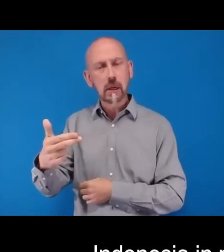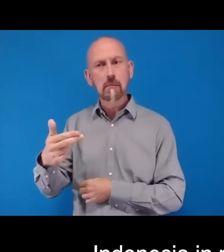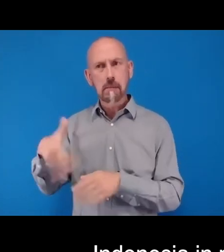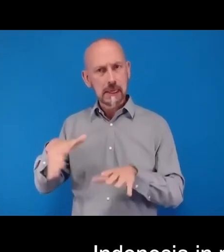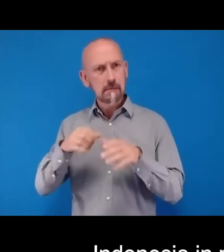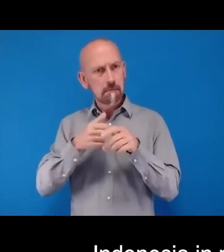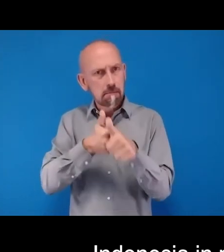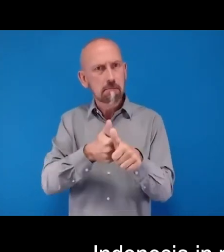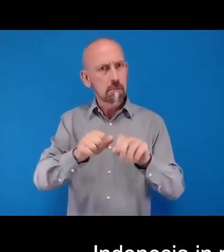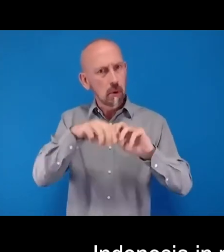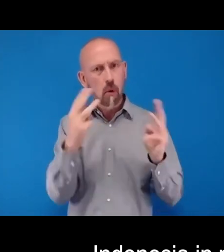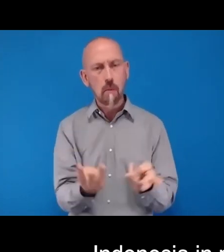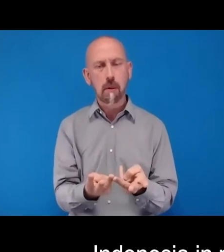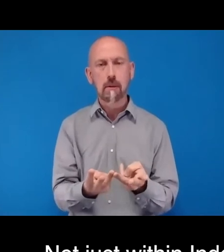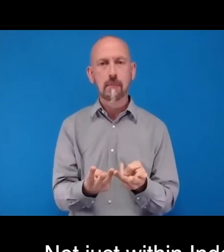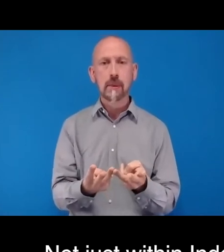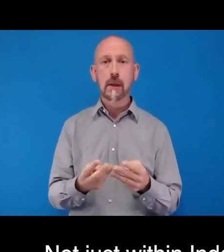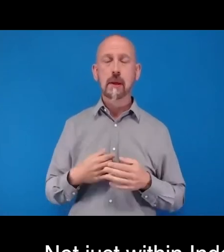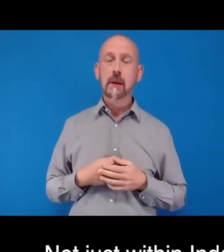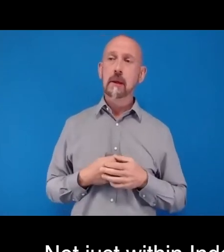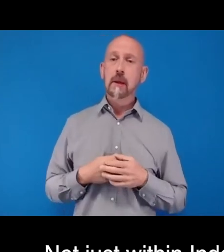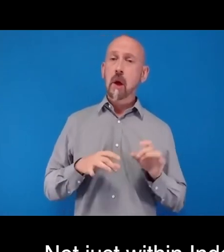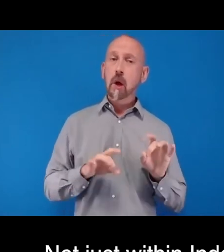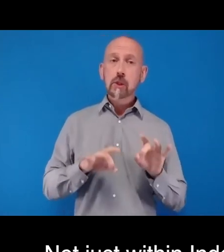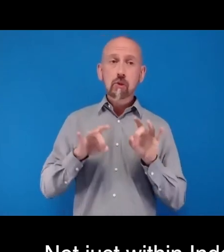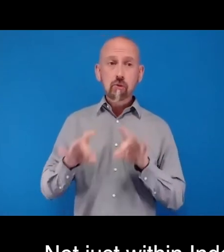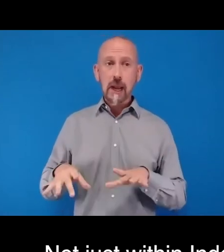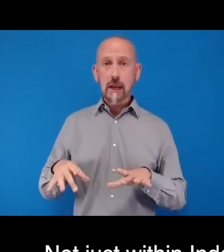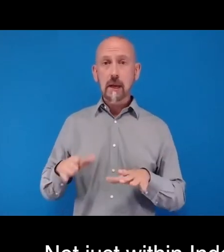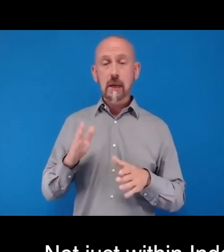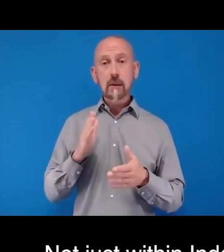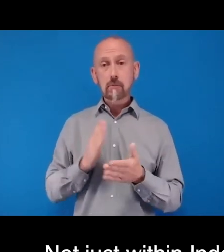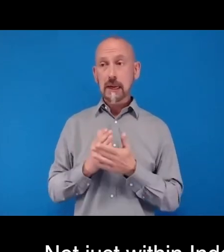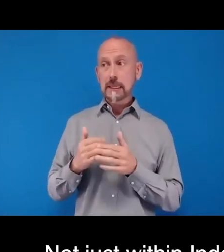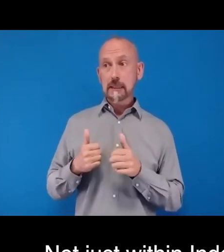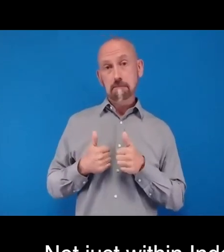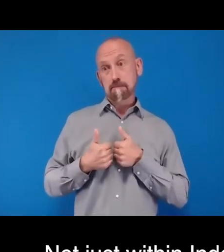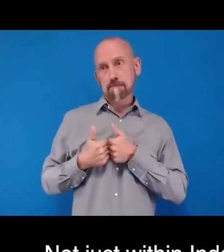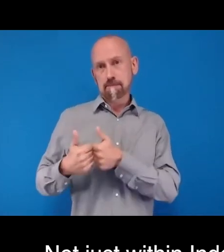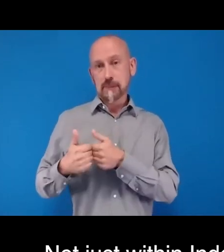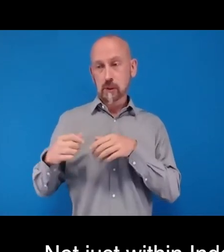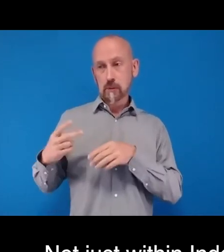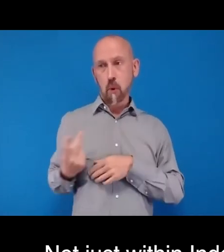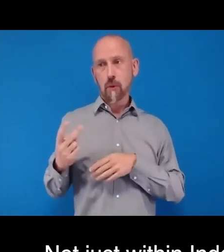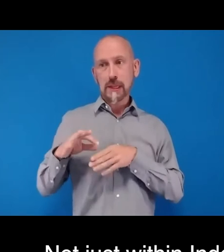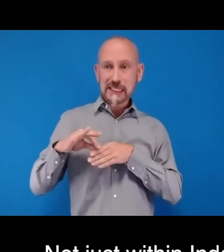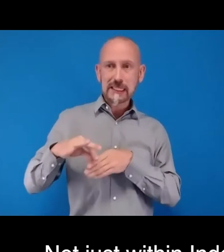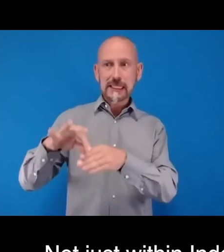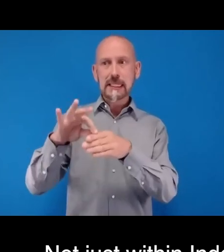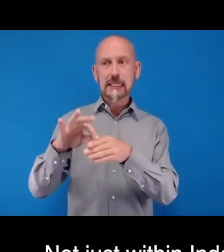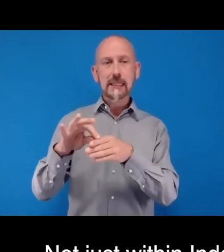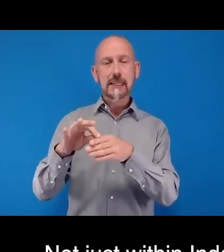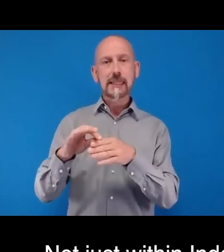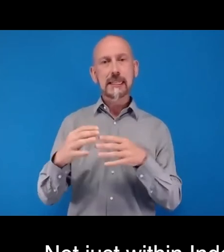as well. Australia has been so pleased to lead, along with Indonesia, the resolution on integrated